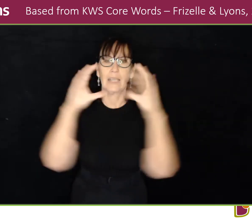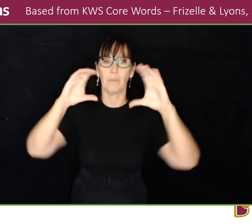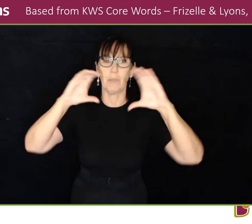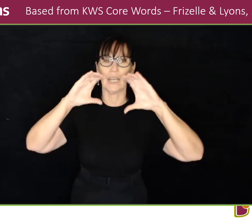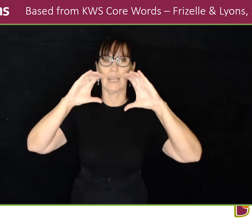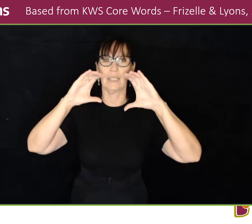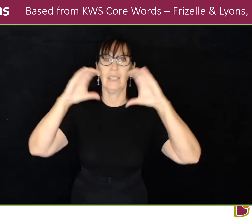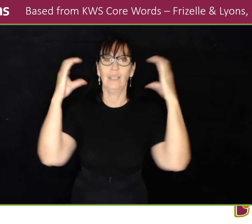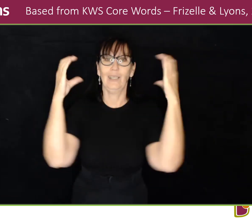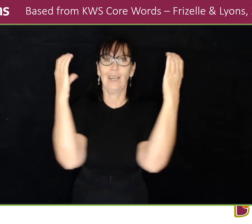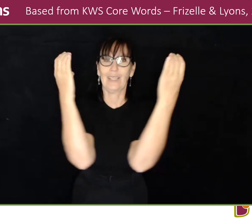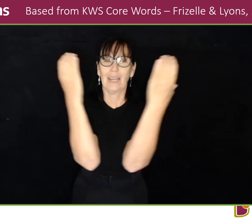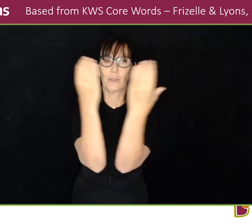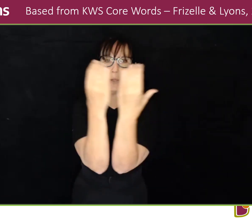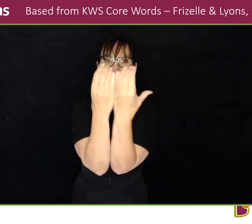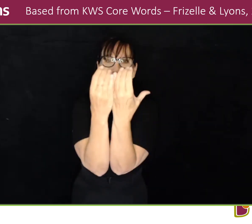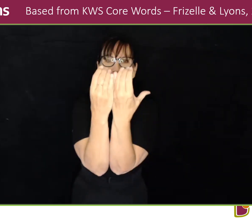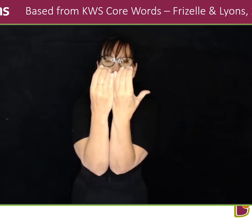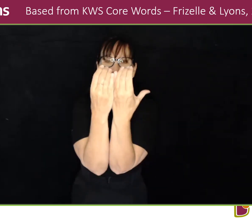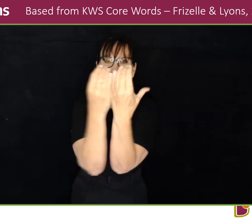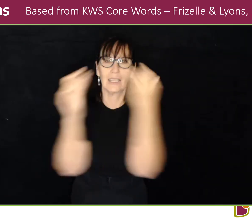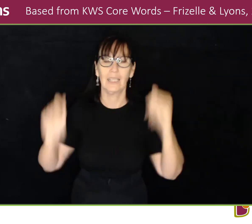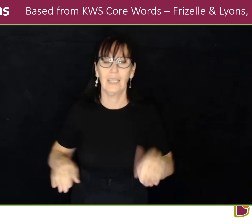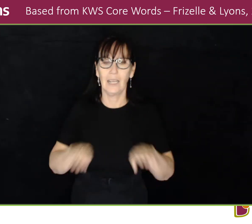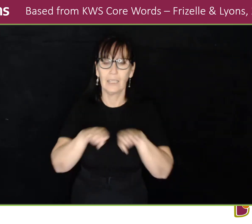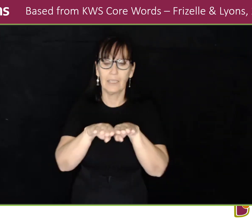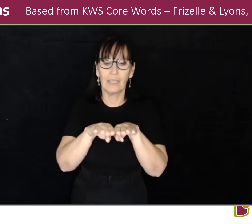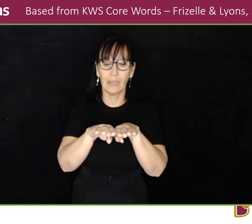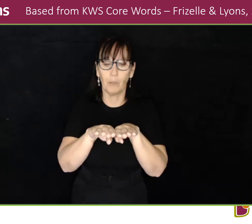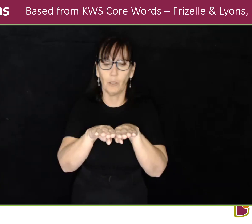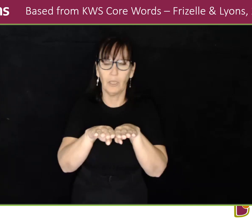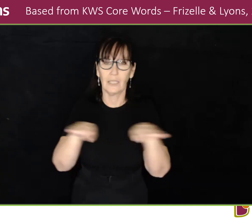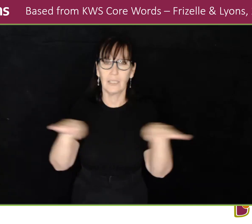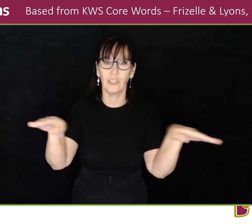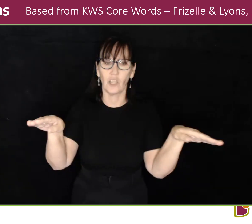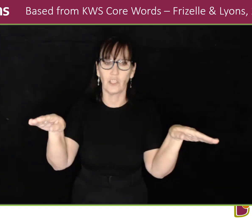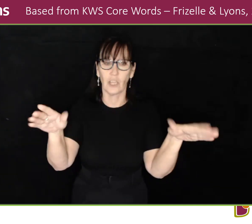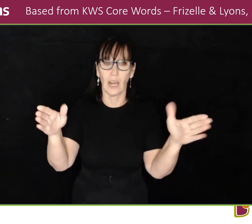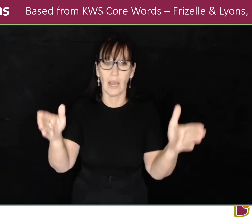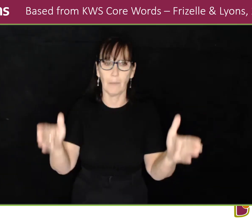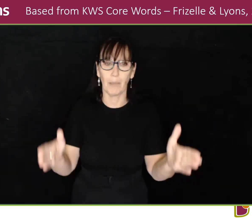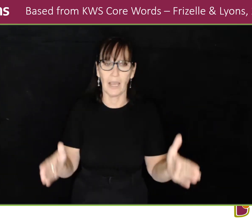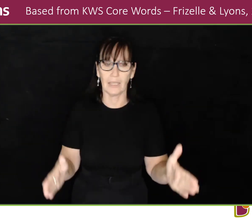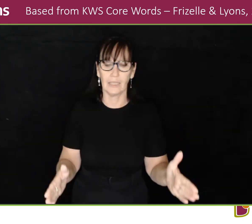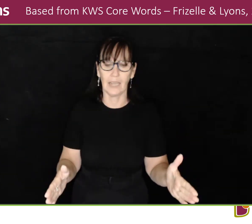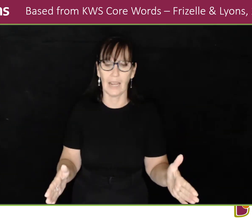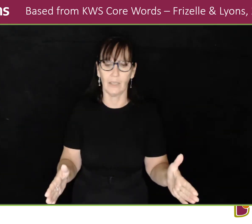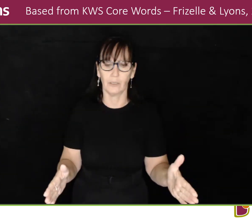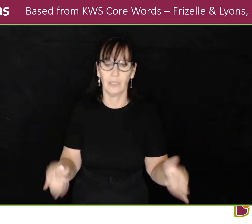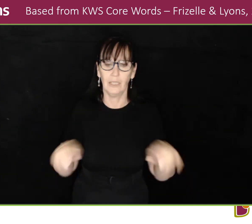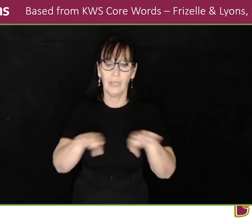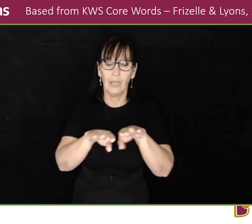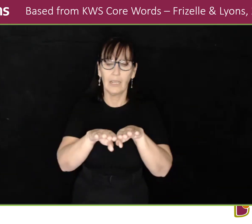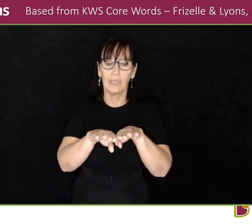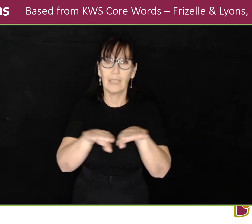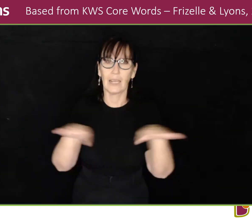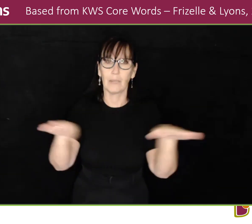Can be done like that as well. Class. Table. It's a gesture. Up and down.